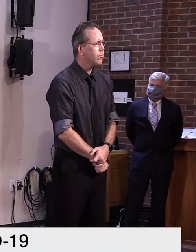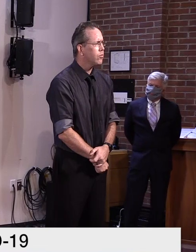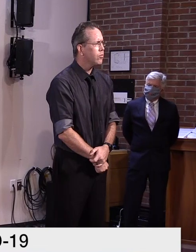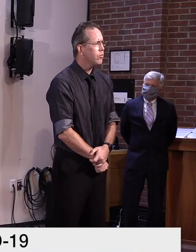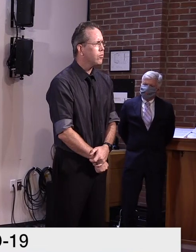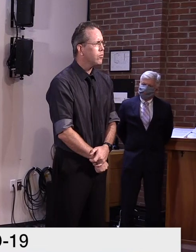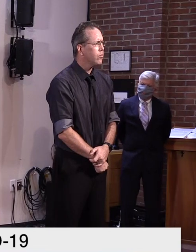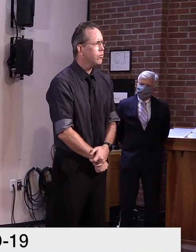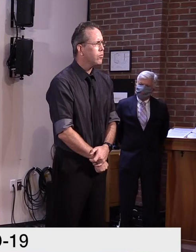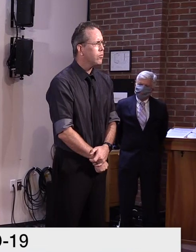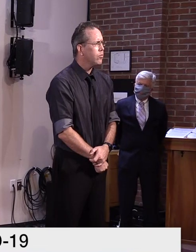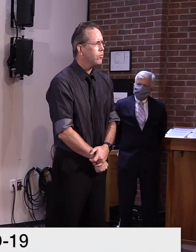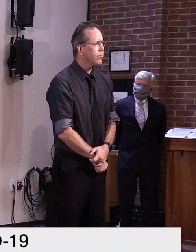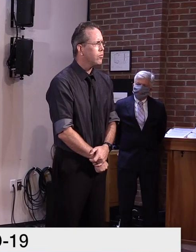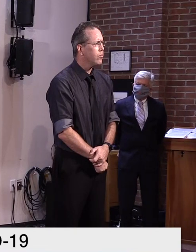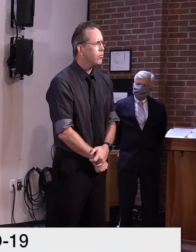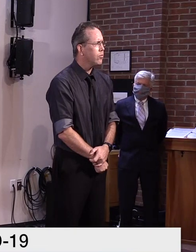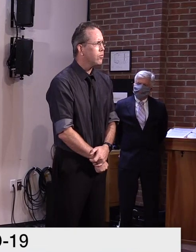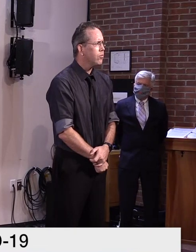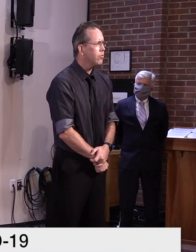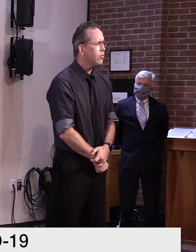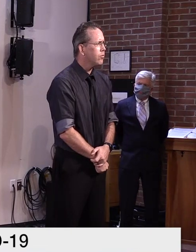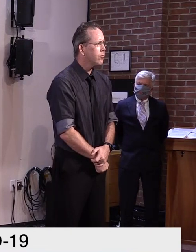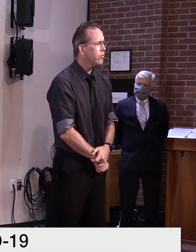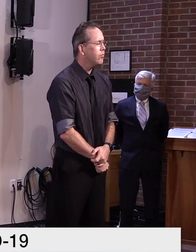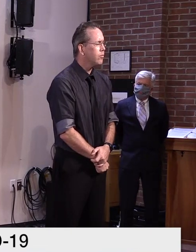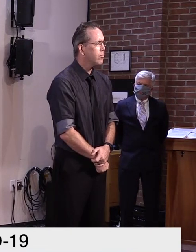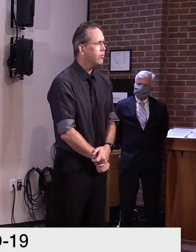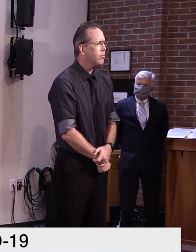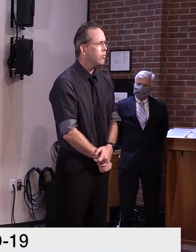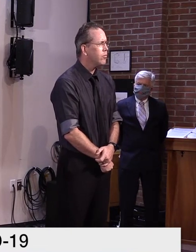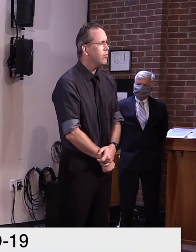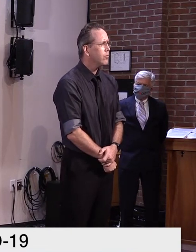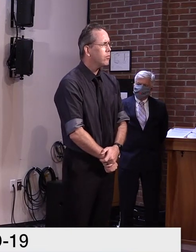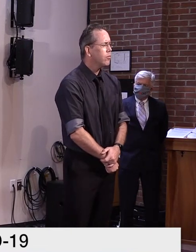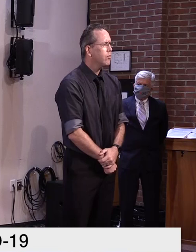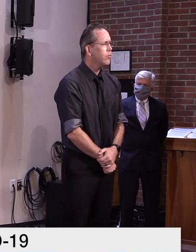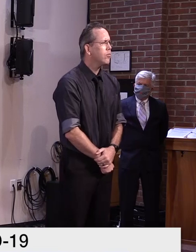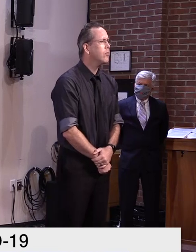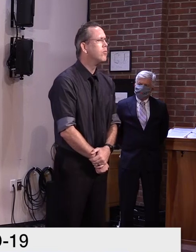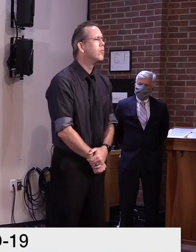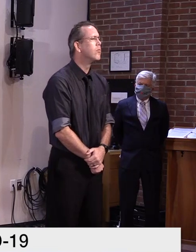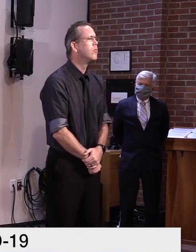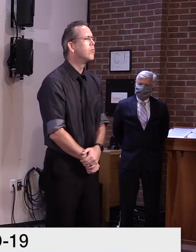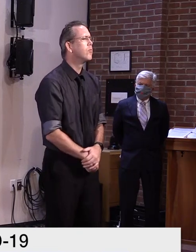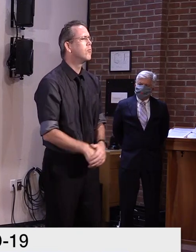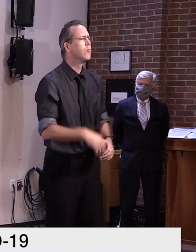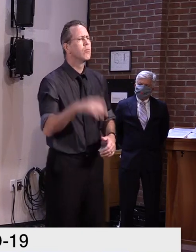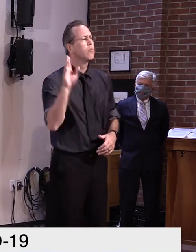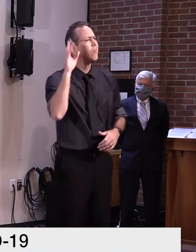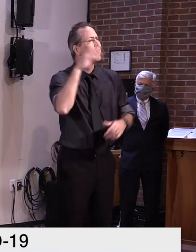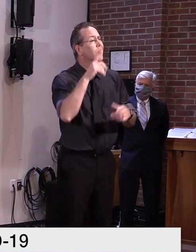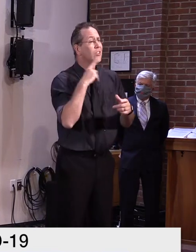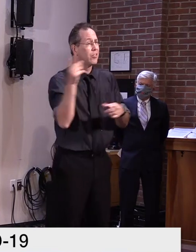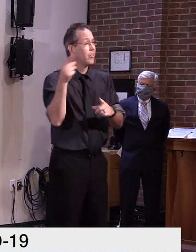sector in the economy? Yeah, I didn't, yeah, I didn't mention it, uh, today, but I did on, uh,